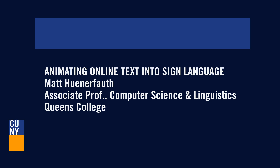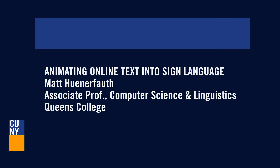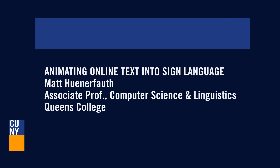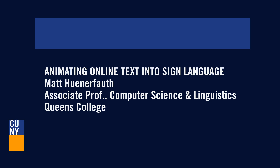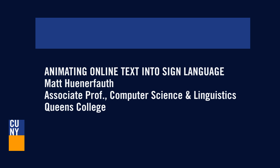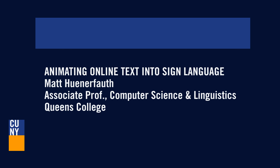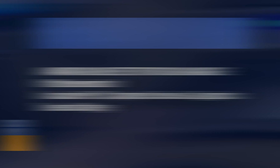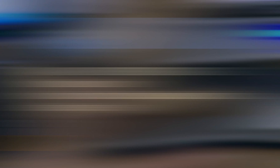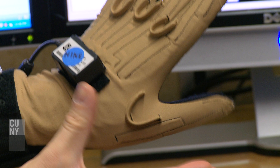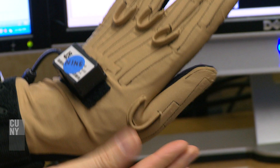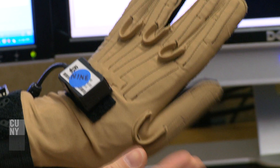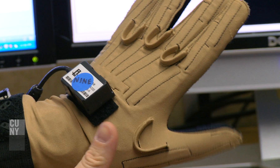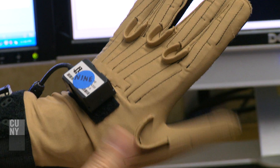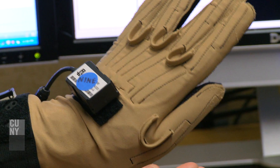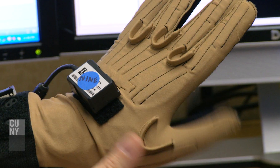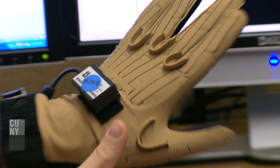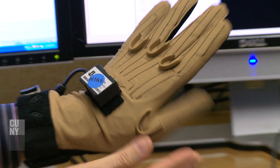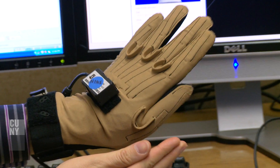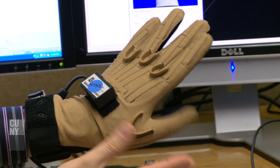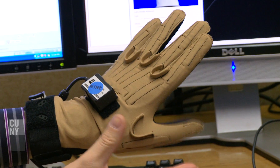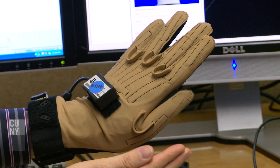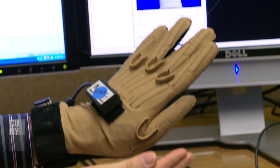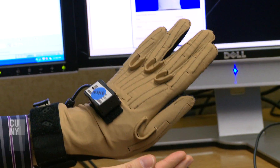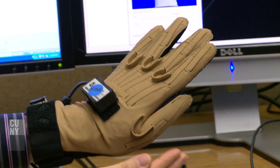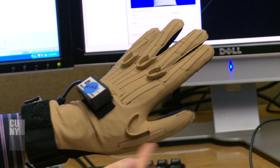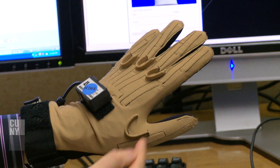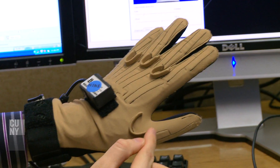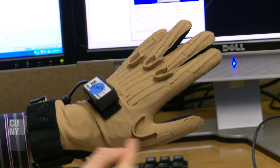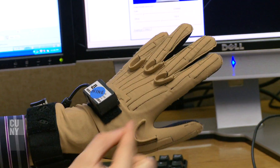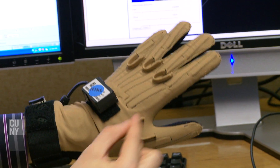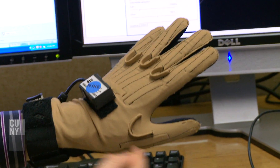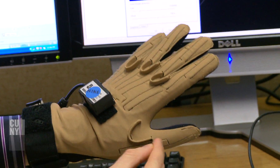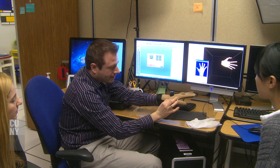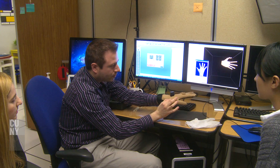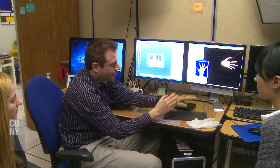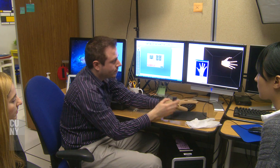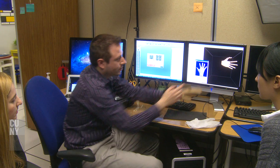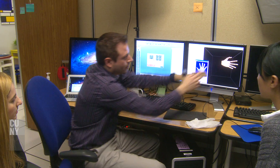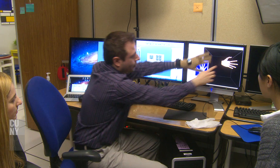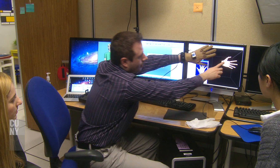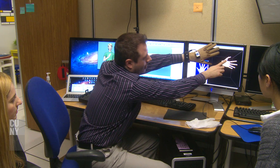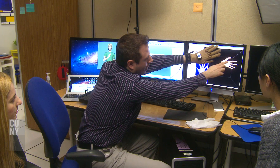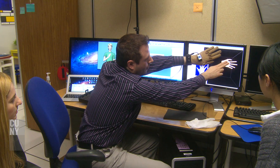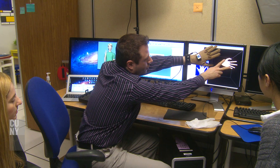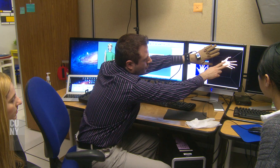What happens is its electrical resistance changes, this material, when it's bent. And then that's how it tries to interpret how much it should